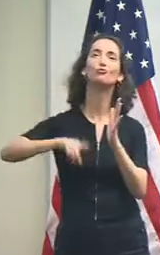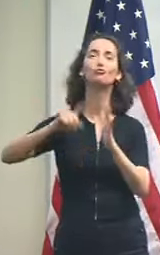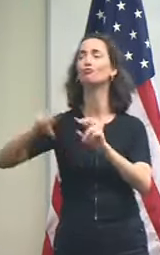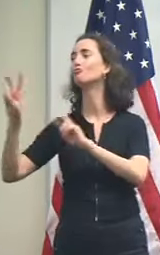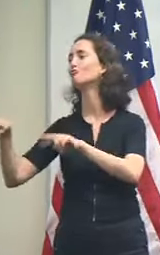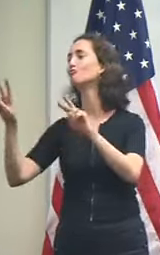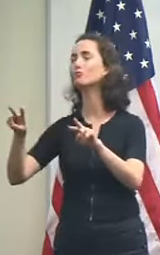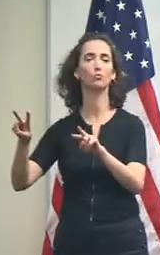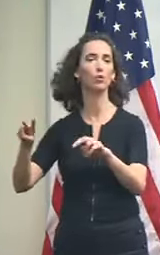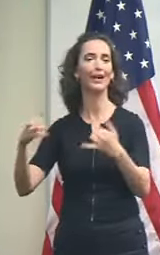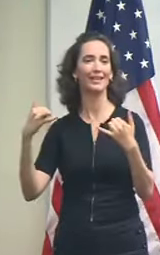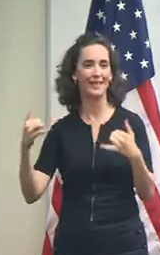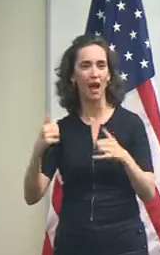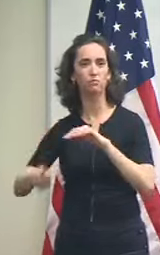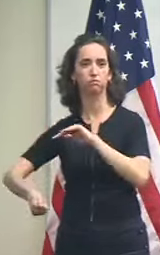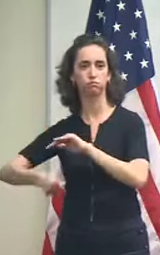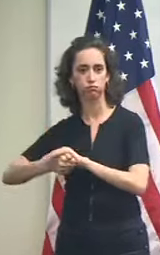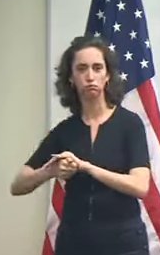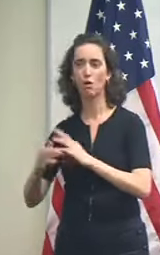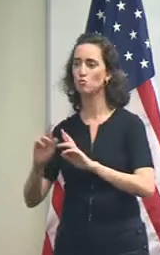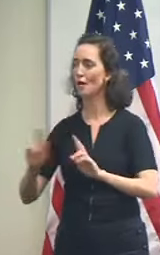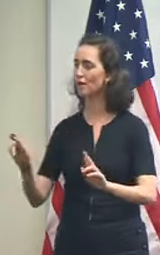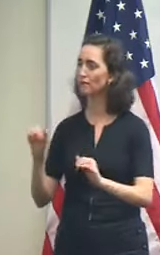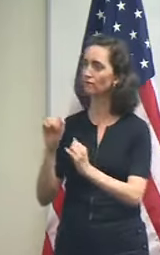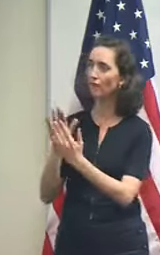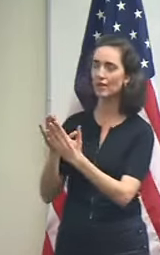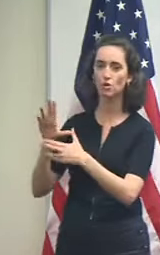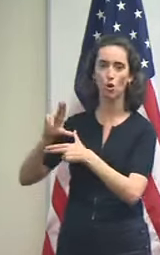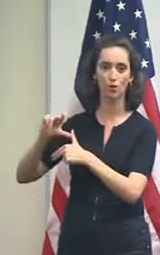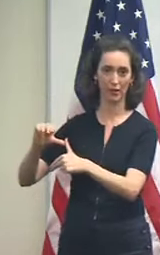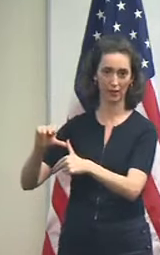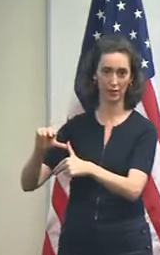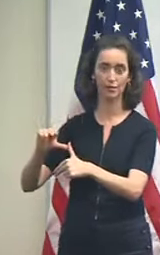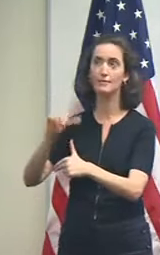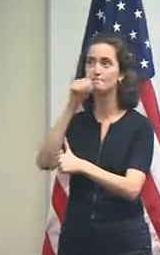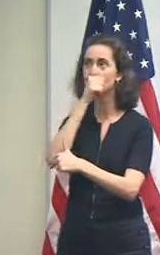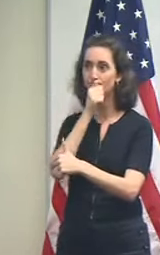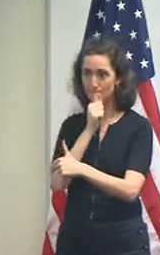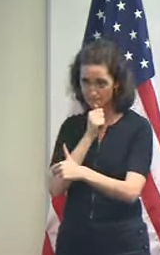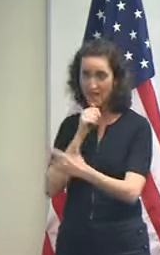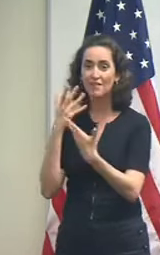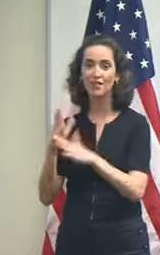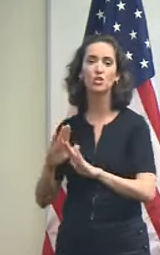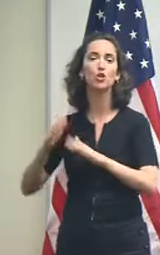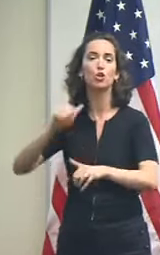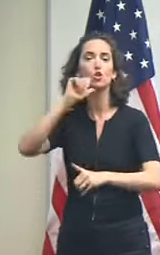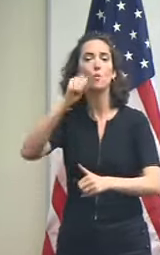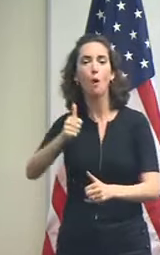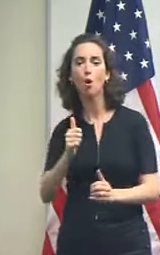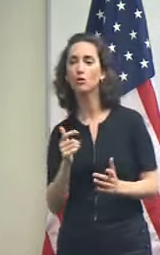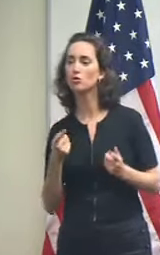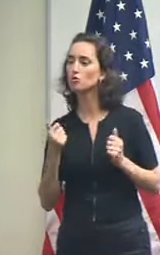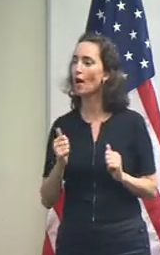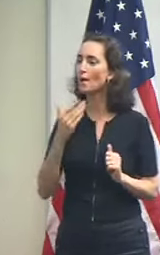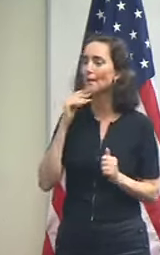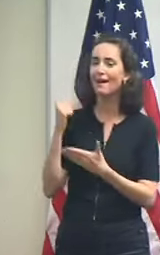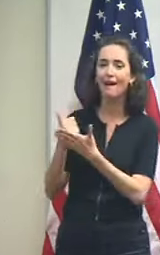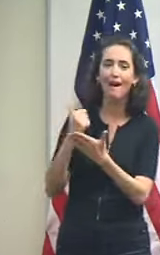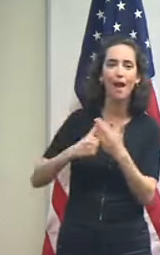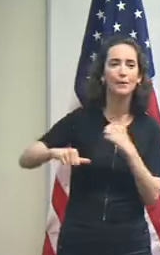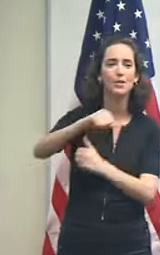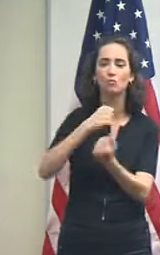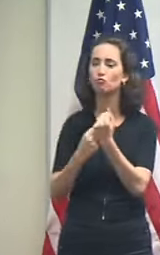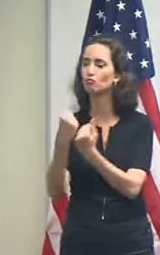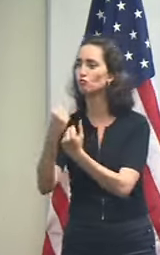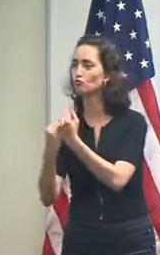you get to where you want to be to ride this storm out and that tomorrow we look for opportunities to be good neighbors to one another and I